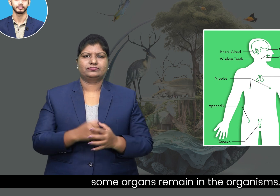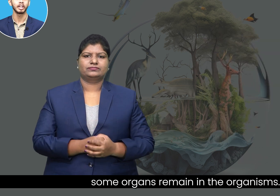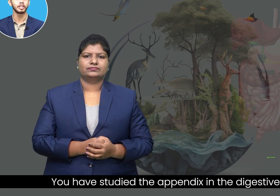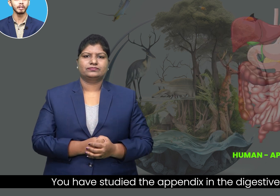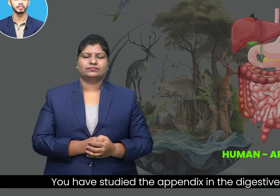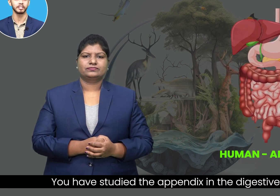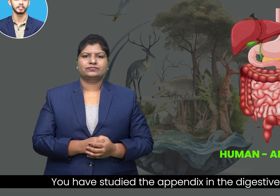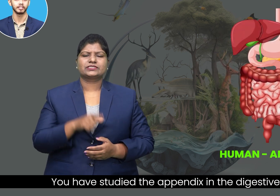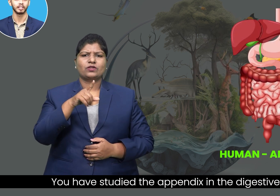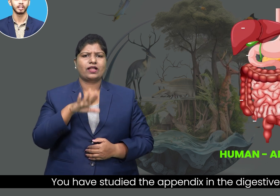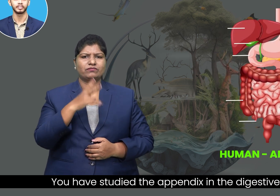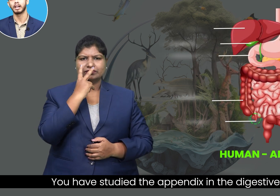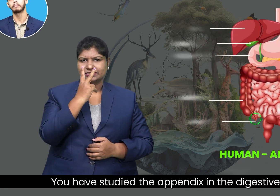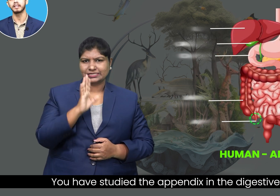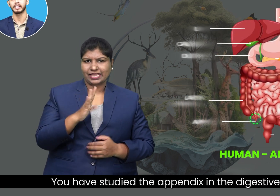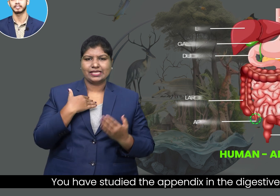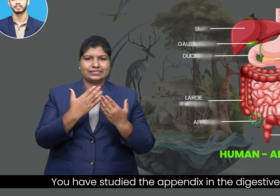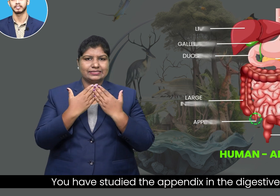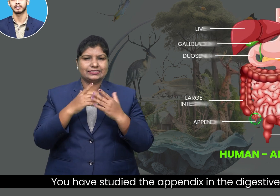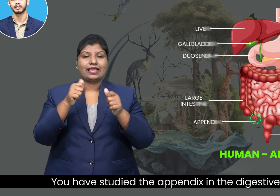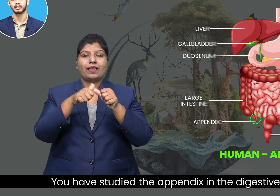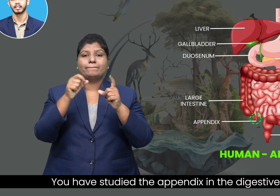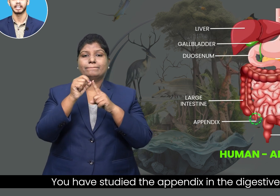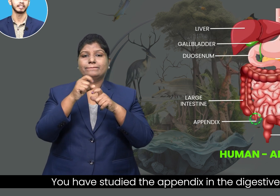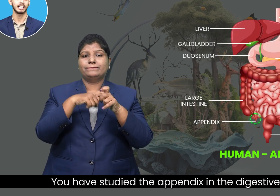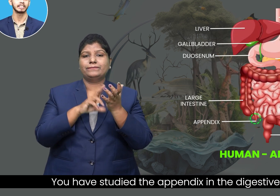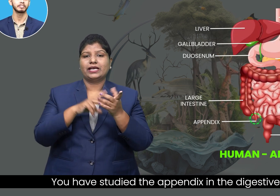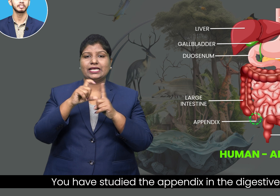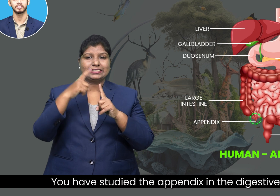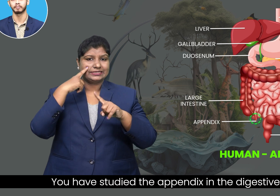You have studied the appendix in the digestive system.